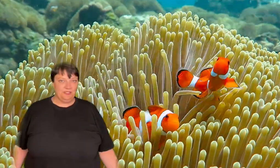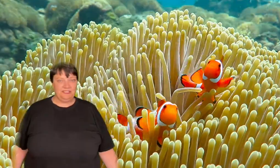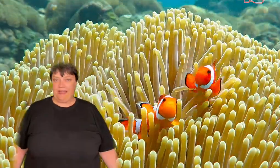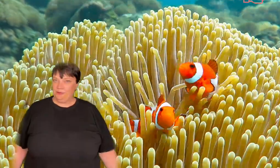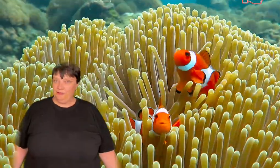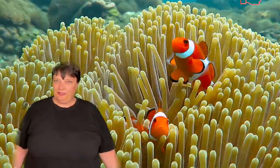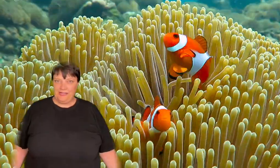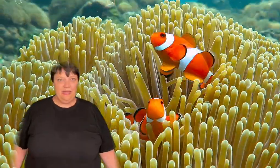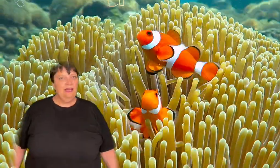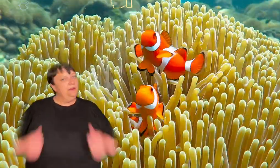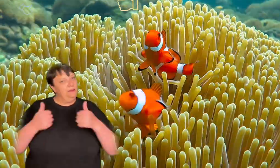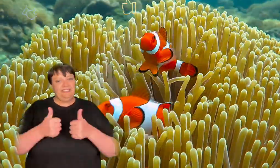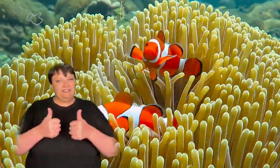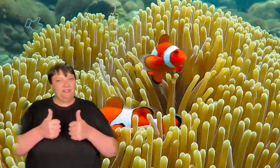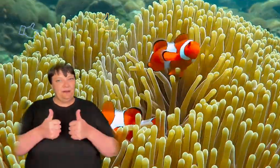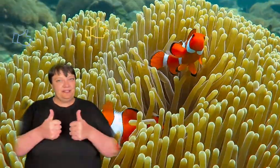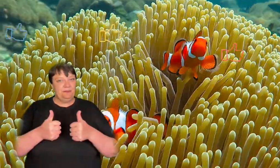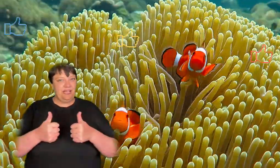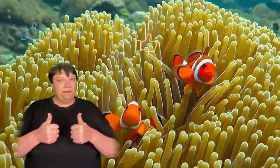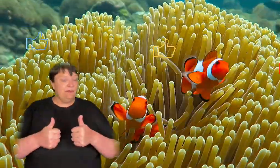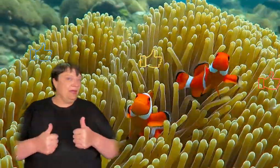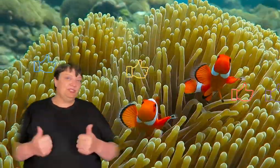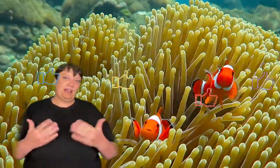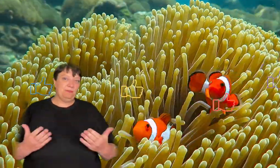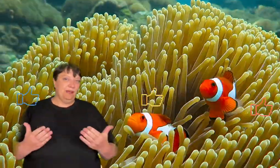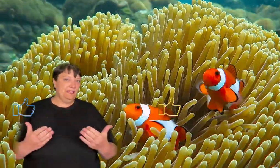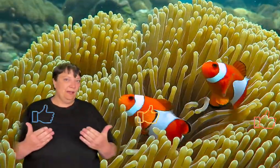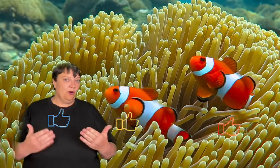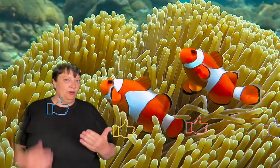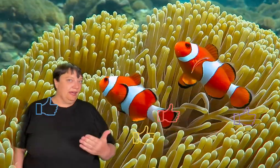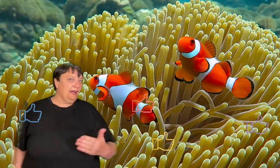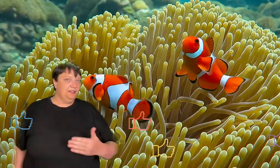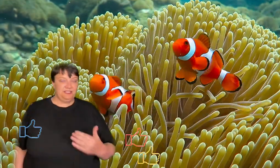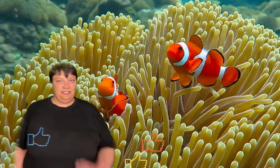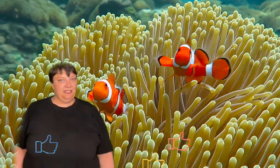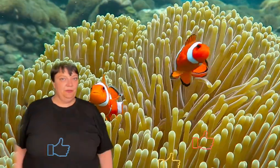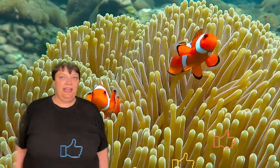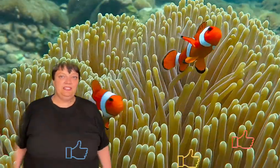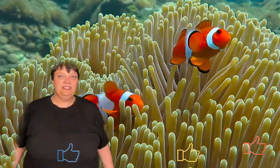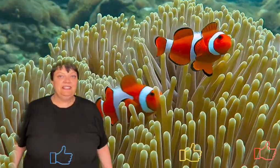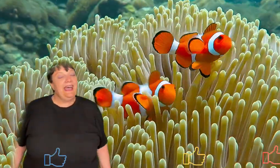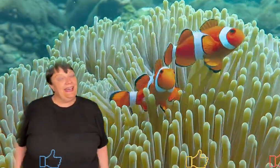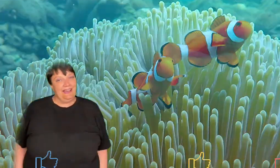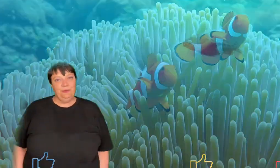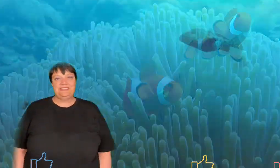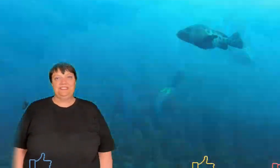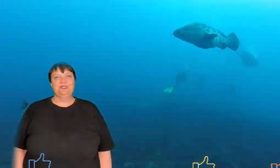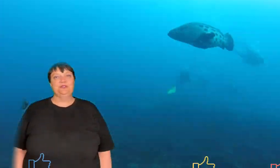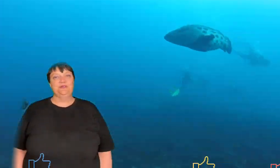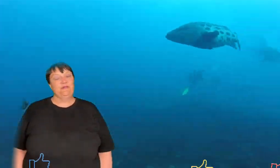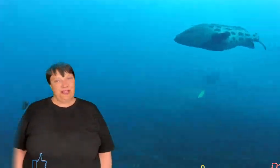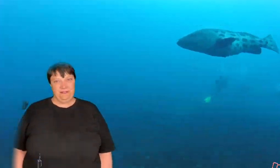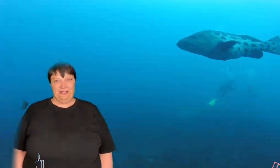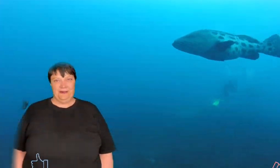houses and how to build them. Please give this video a thumbs up and maybe check out my video on undersea communication and I will see